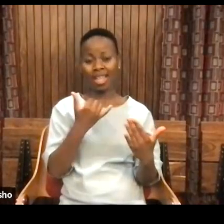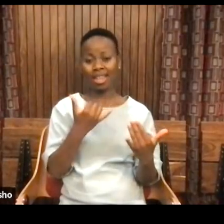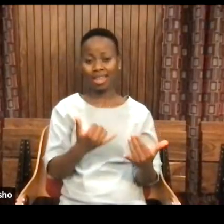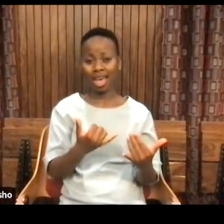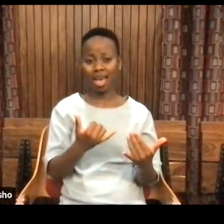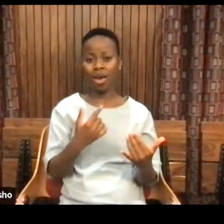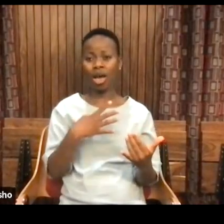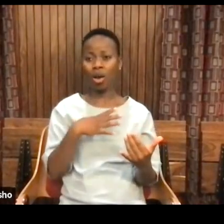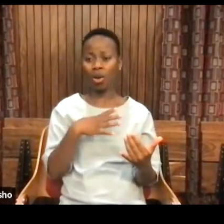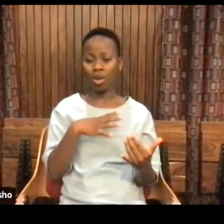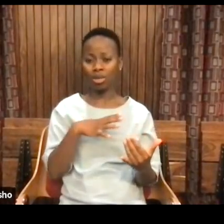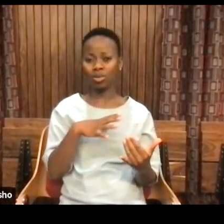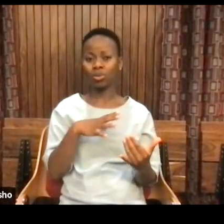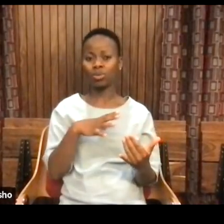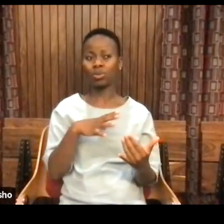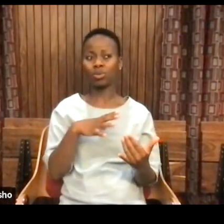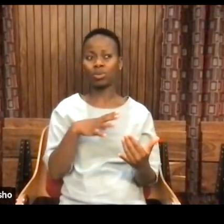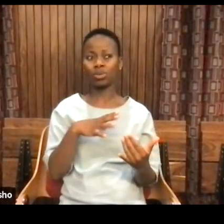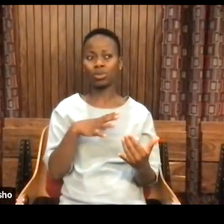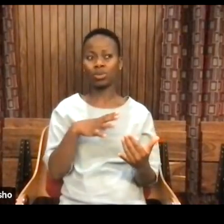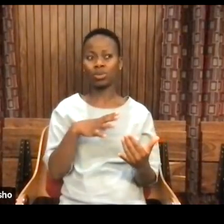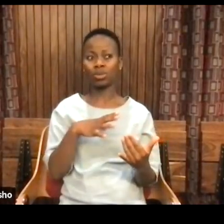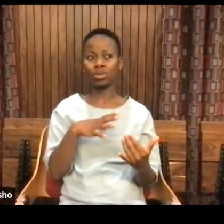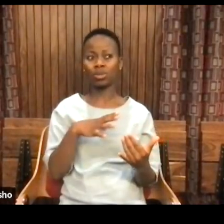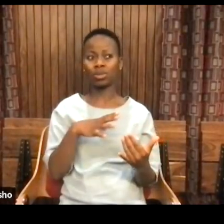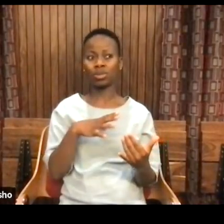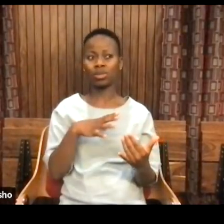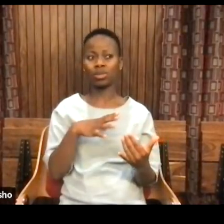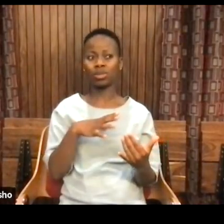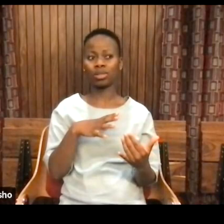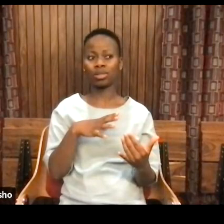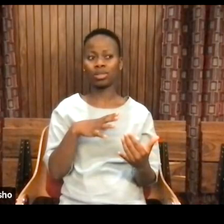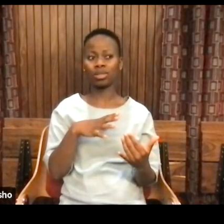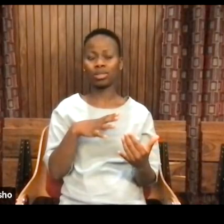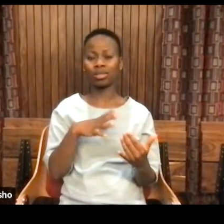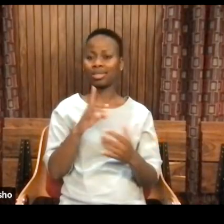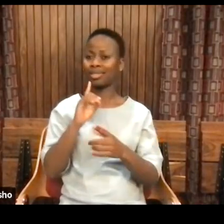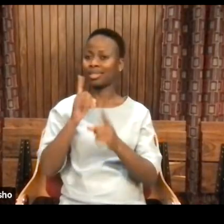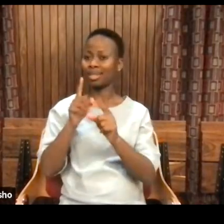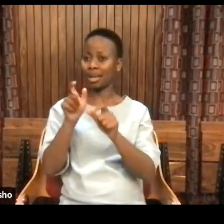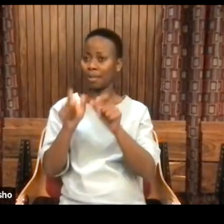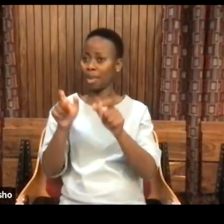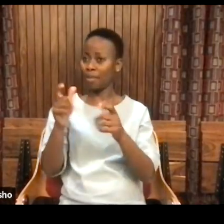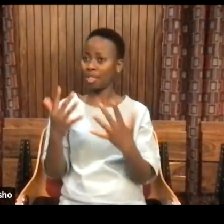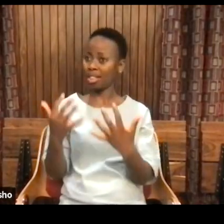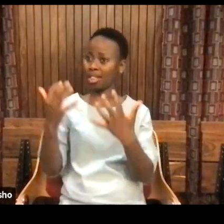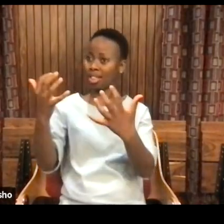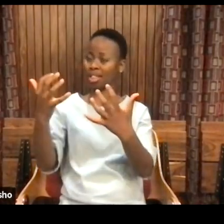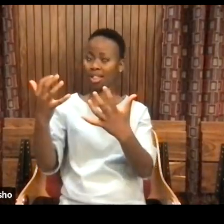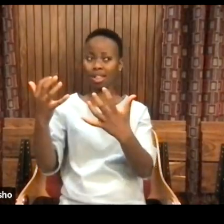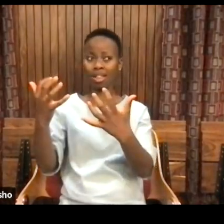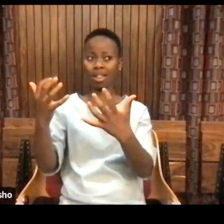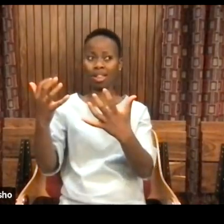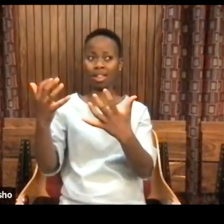speak to the people who have attended this lecture tonight.